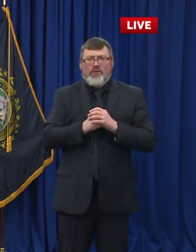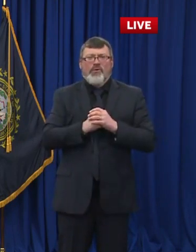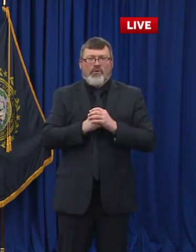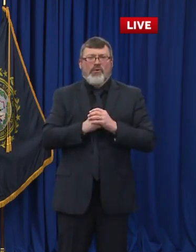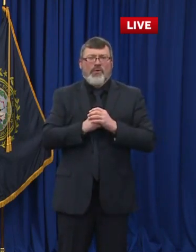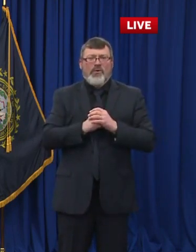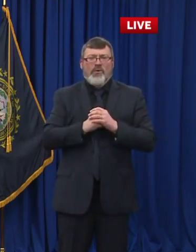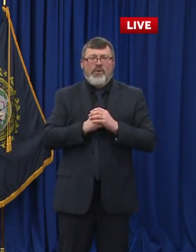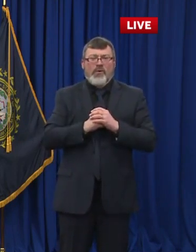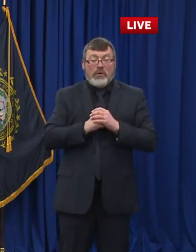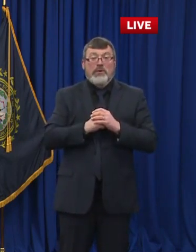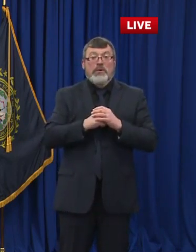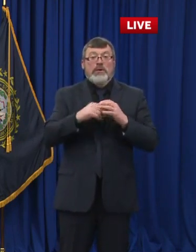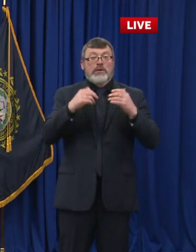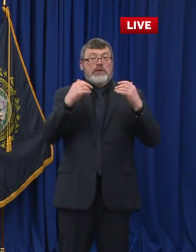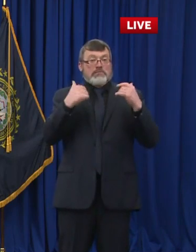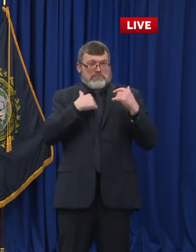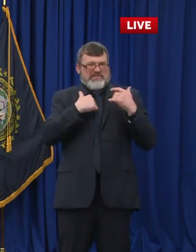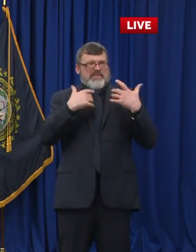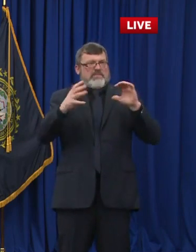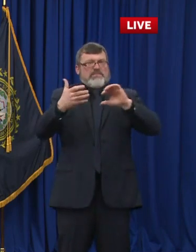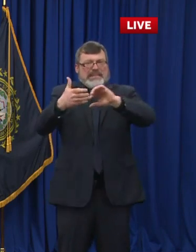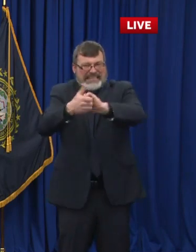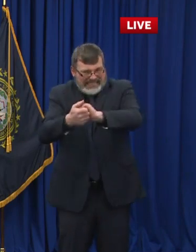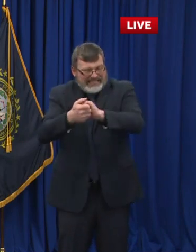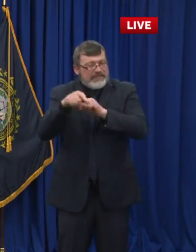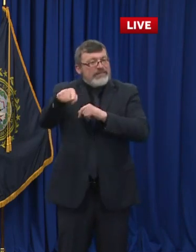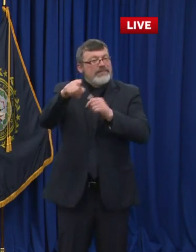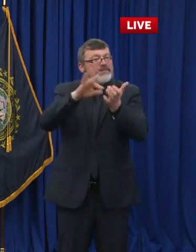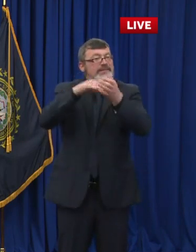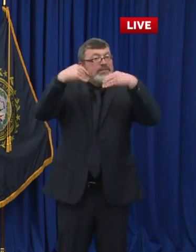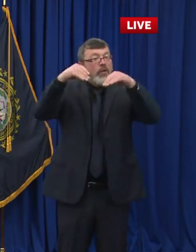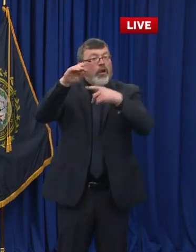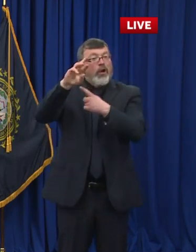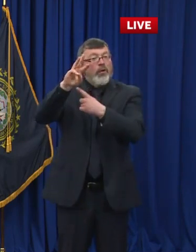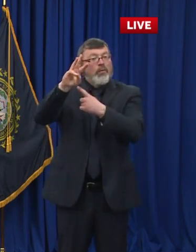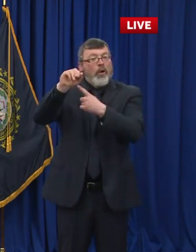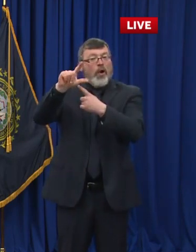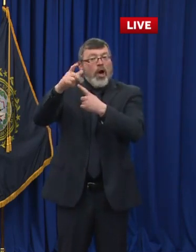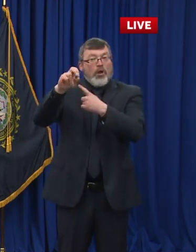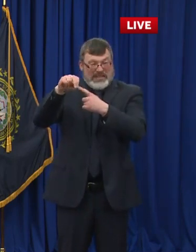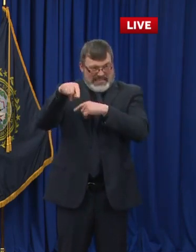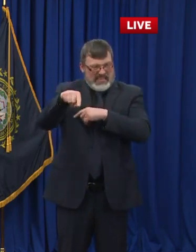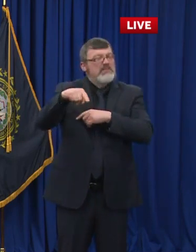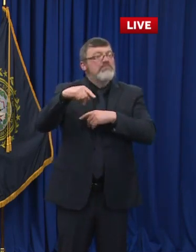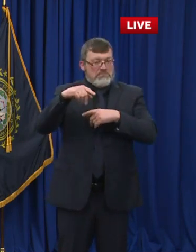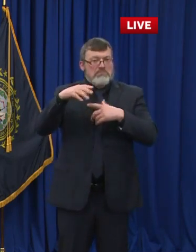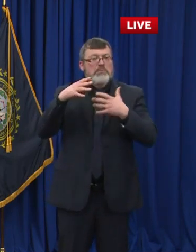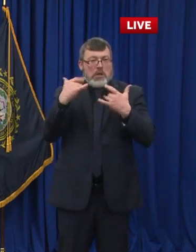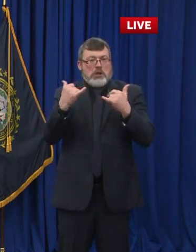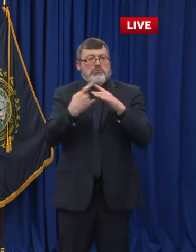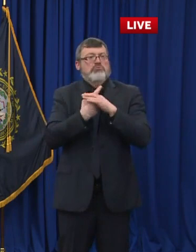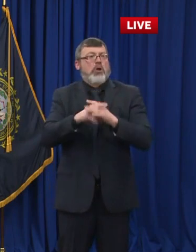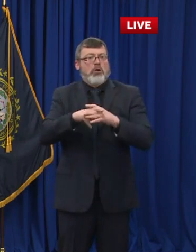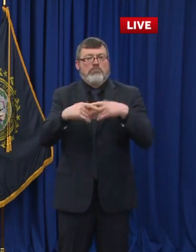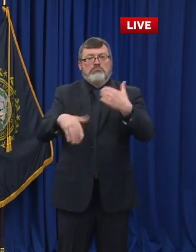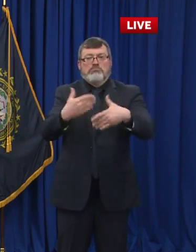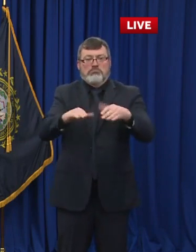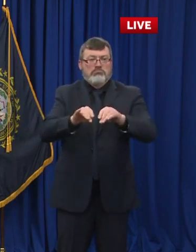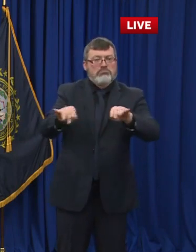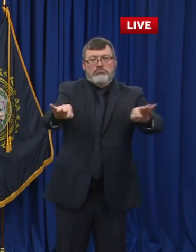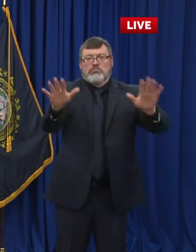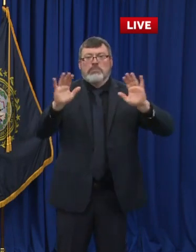facility pharmacy partnership, all of our facilities that have enrolled with that program have had at least a first dose clinic and 75%